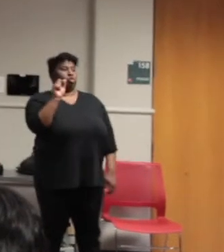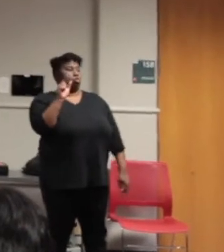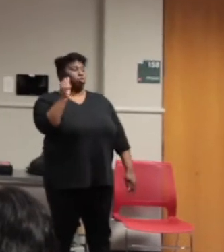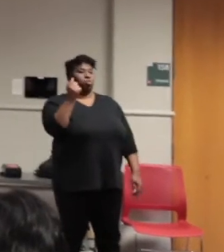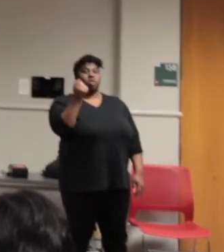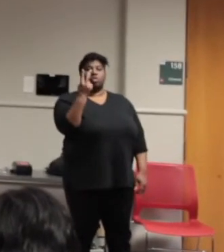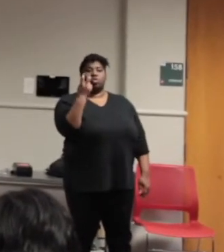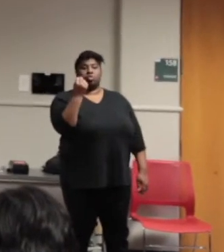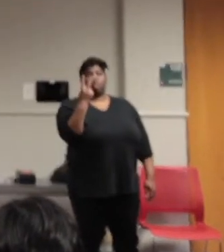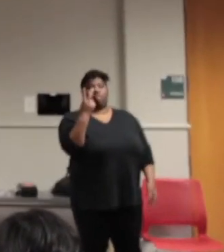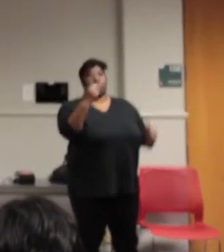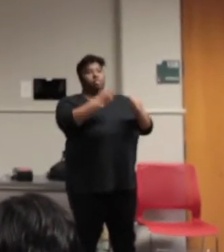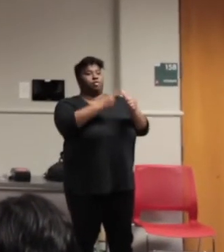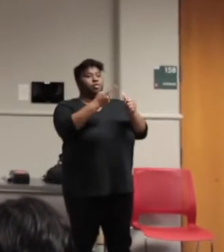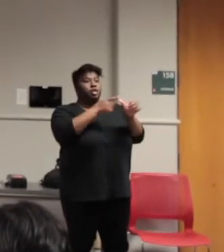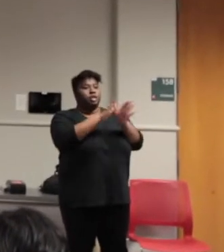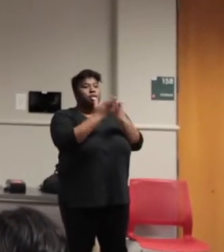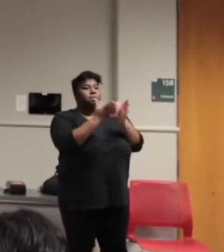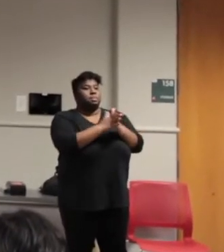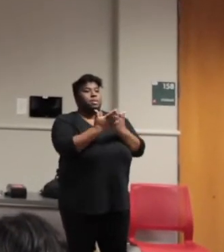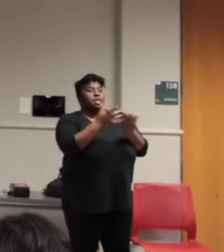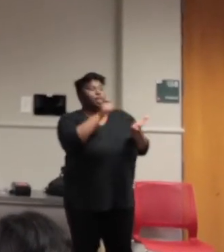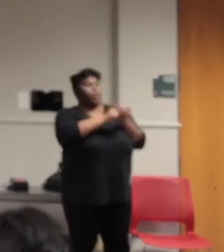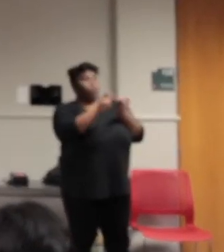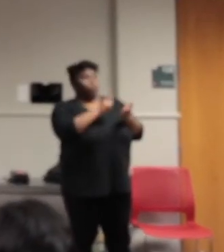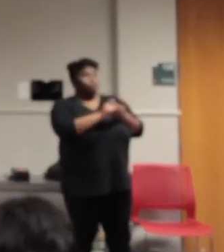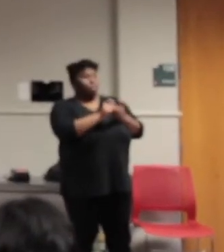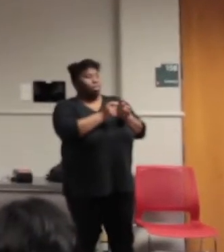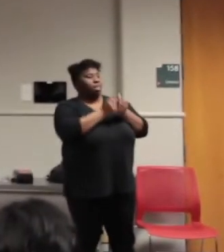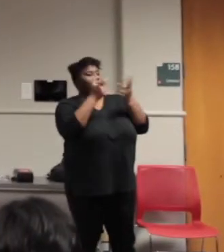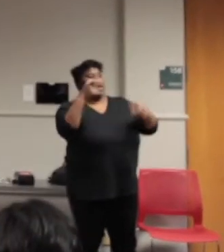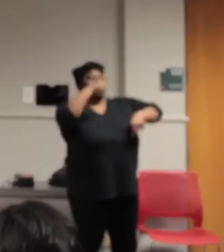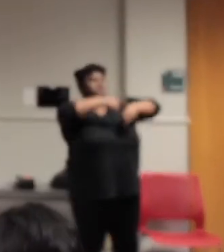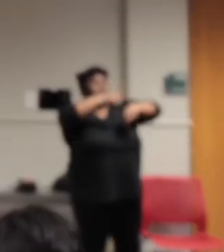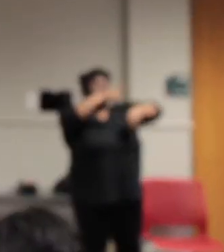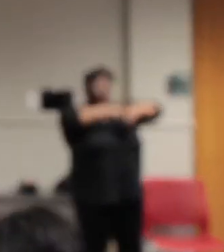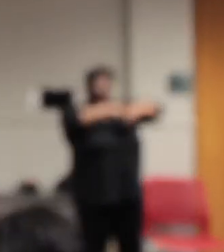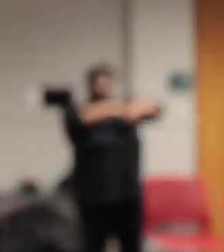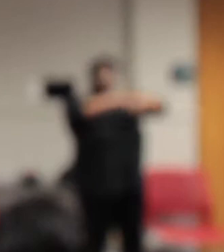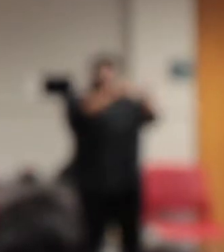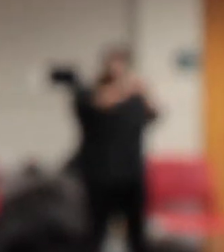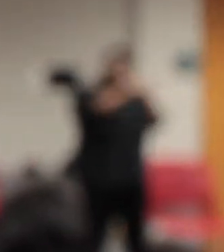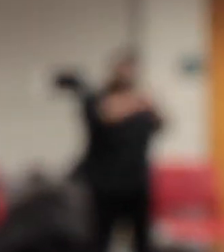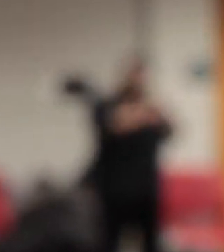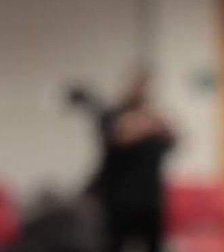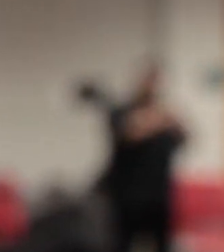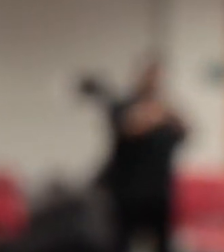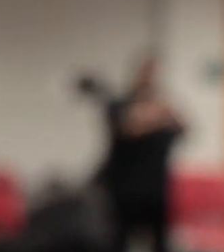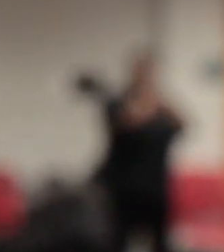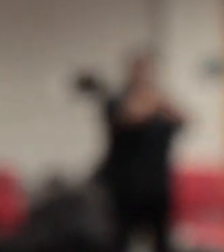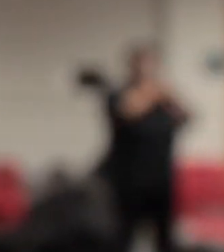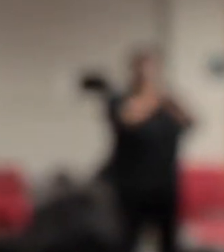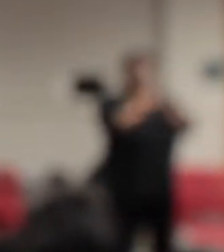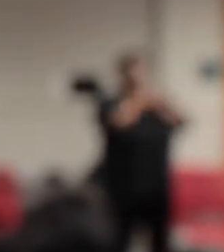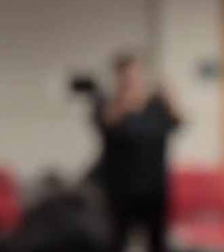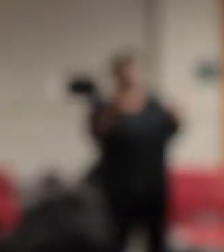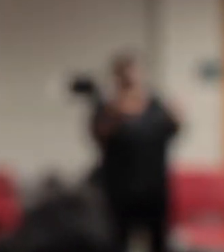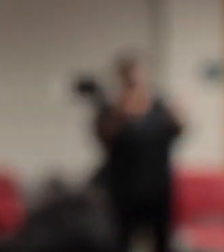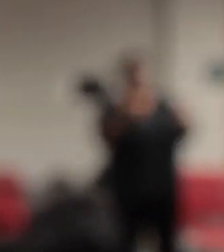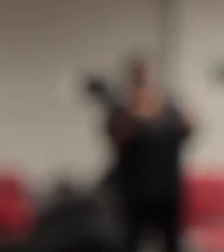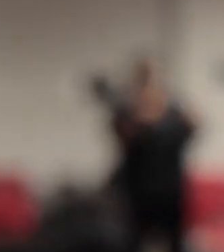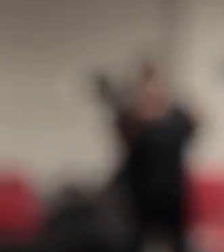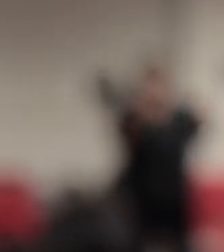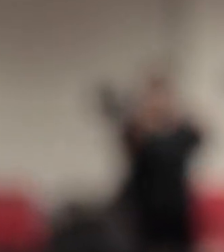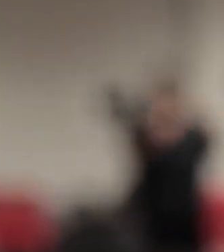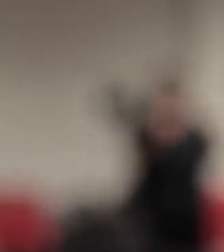the first book that I ever wrote, and I put a lot of time into it. It really, um, it helped me a lot, and I think I'm gonna try to do something on this level